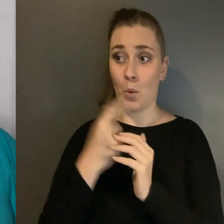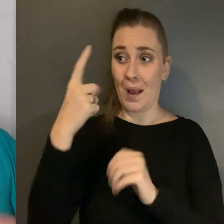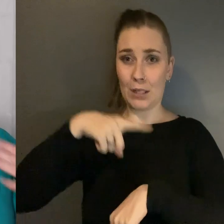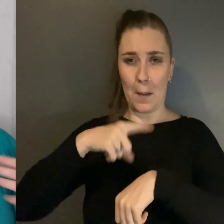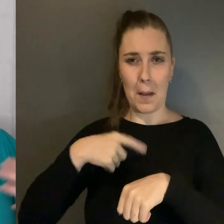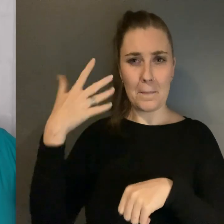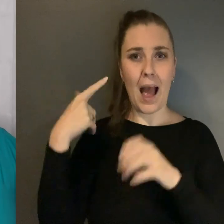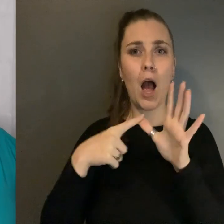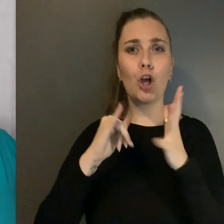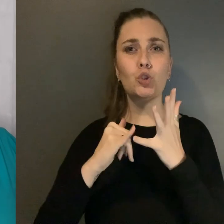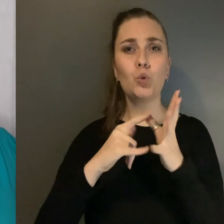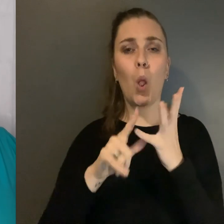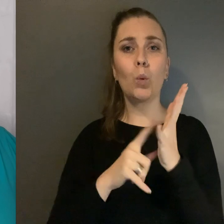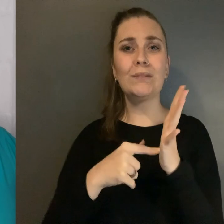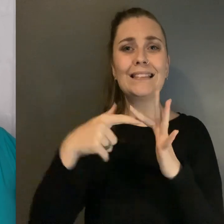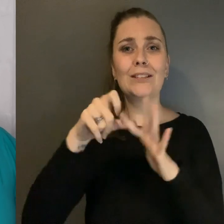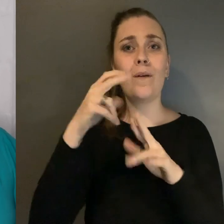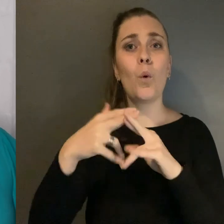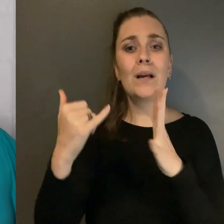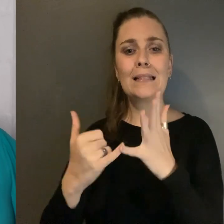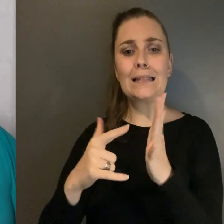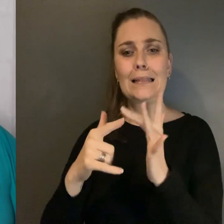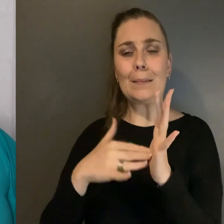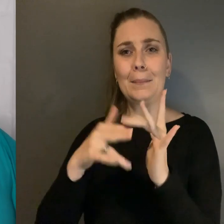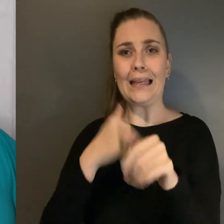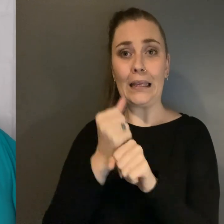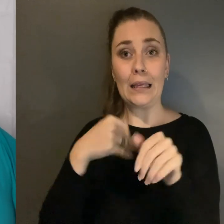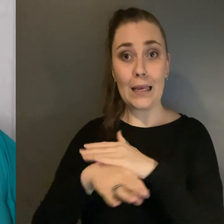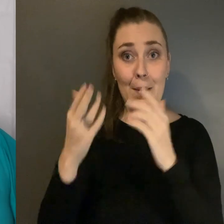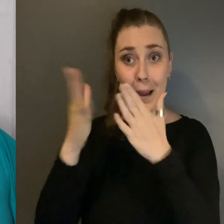for stimming in public, she said those people should be in prison.